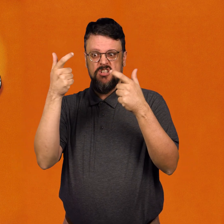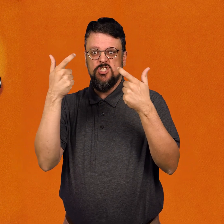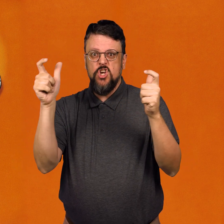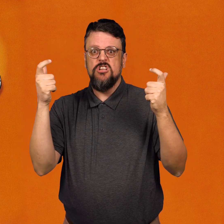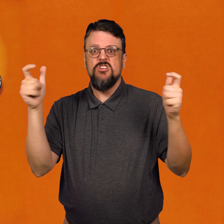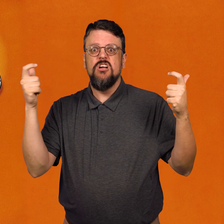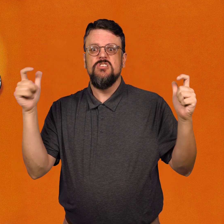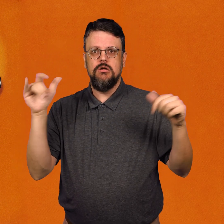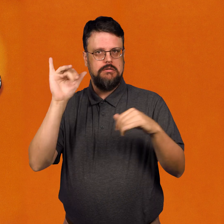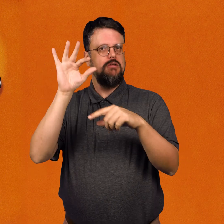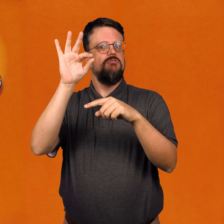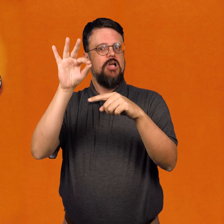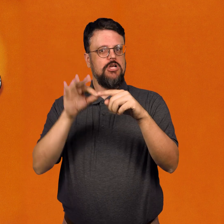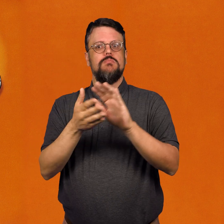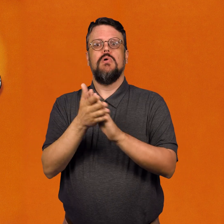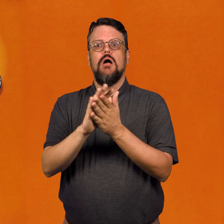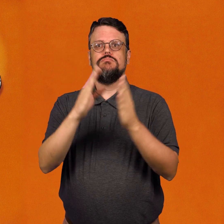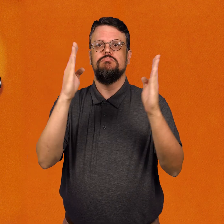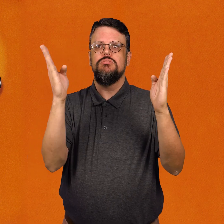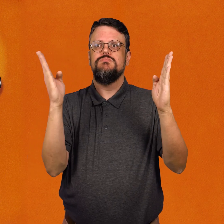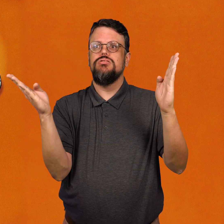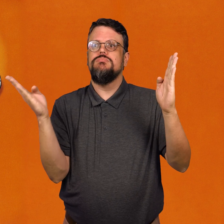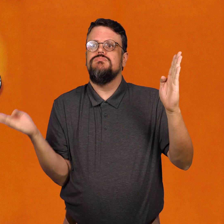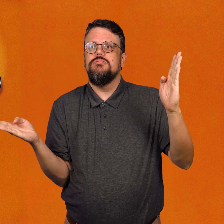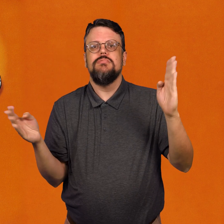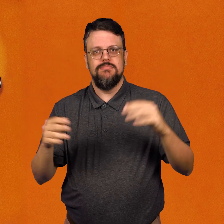As the numerator gets larger, the fraction gets larger.